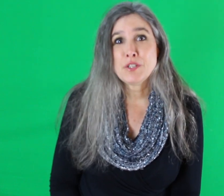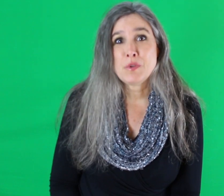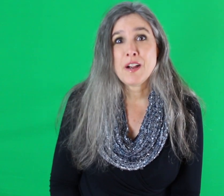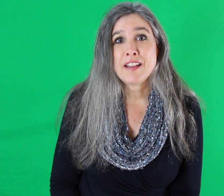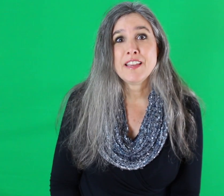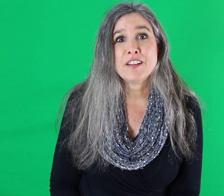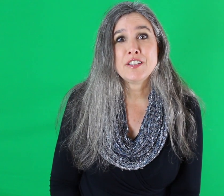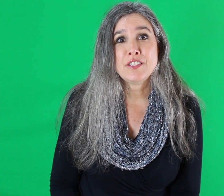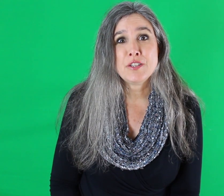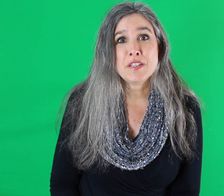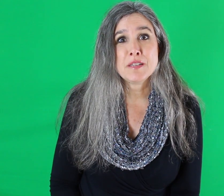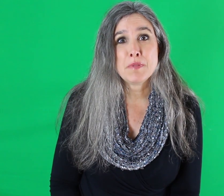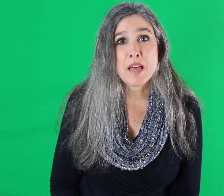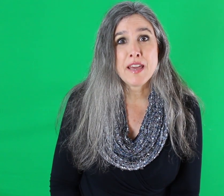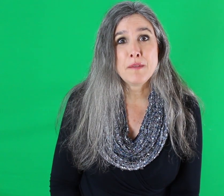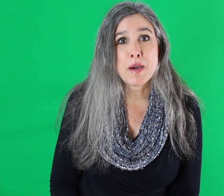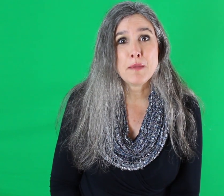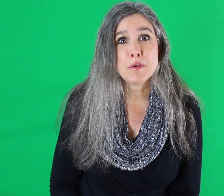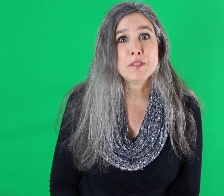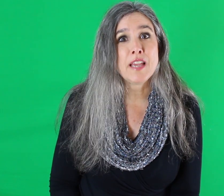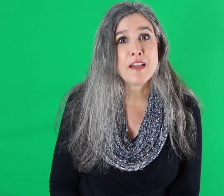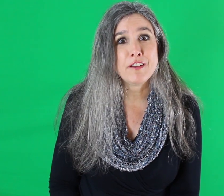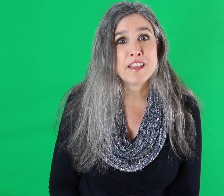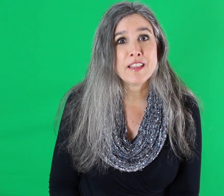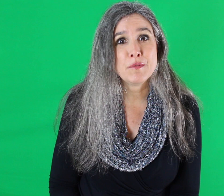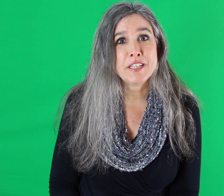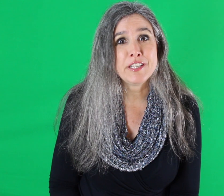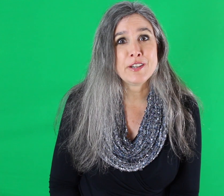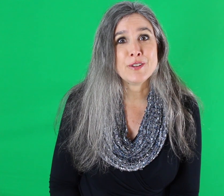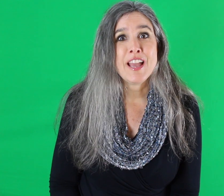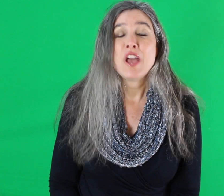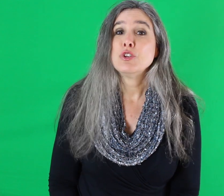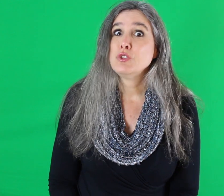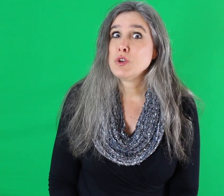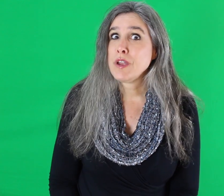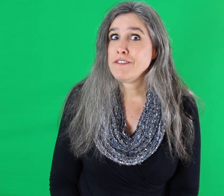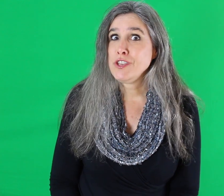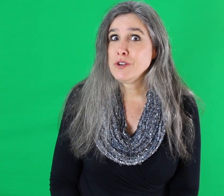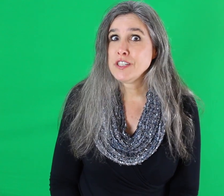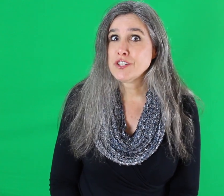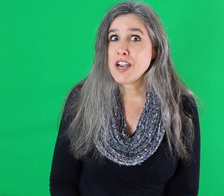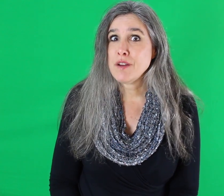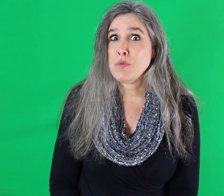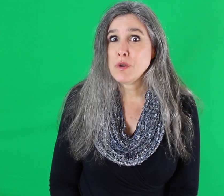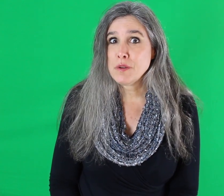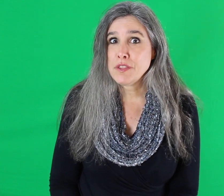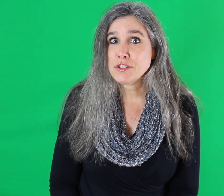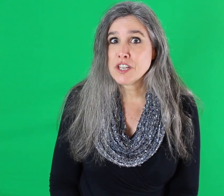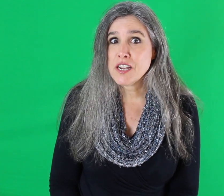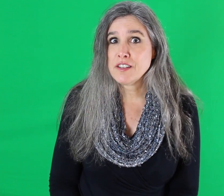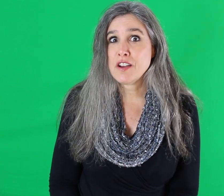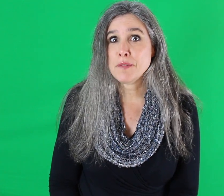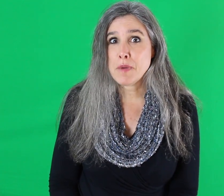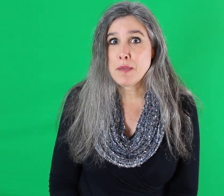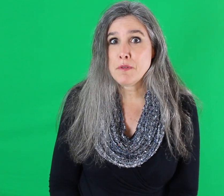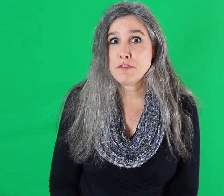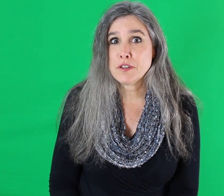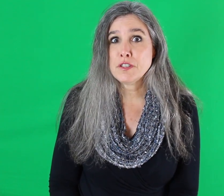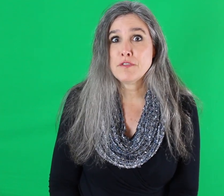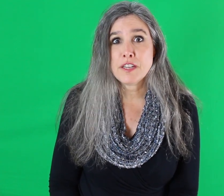sure that our students apply the Bible to everything that we do. So if you could try to work with your child on a Bible verse, for